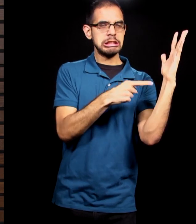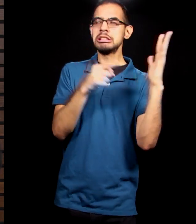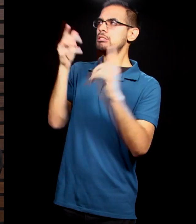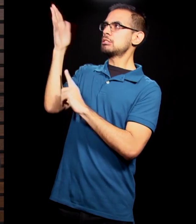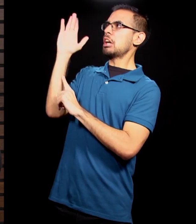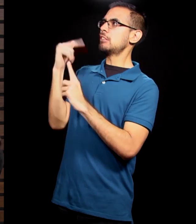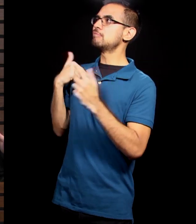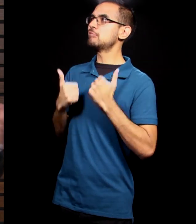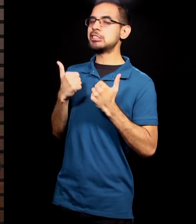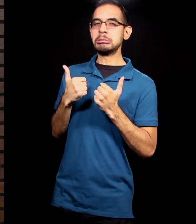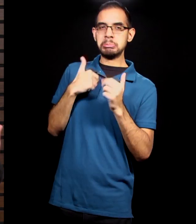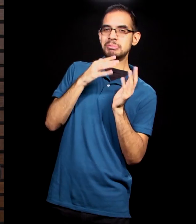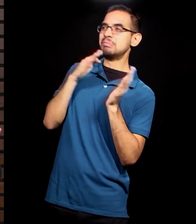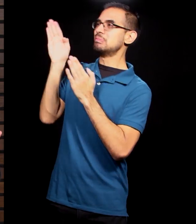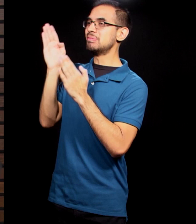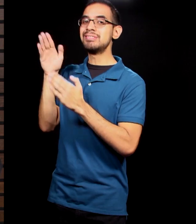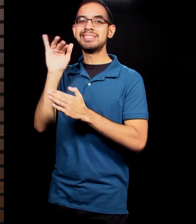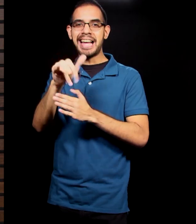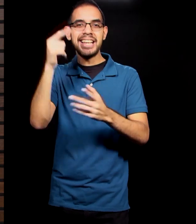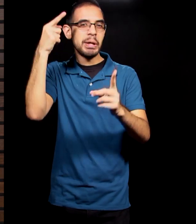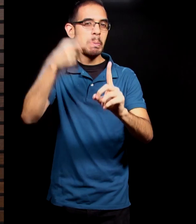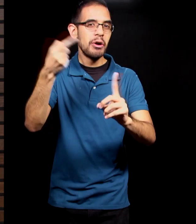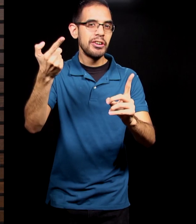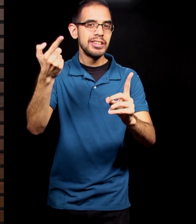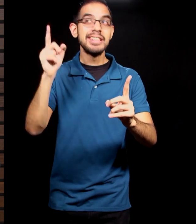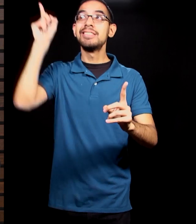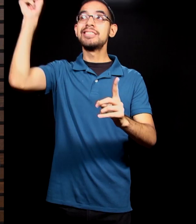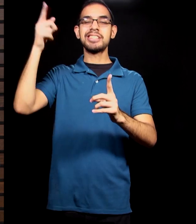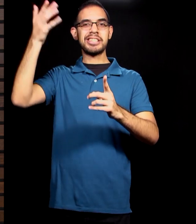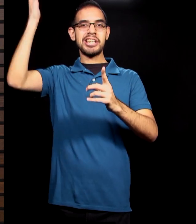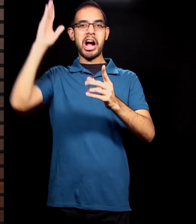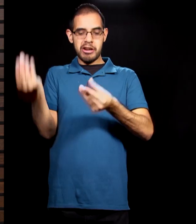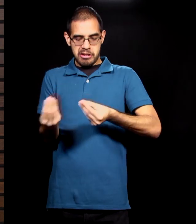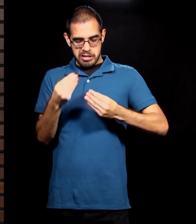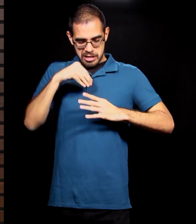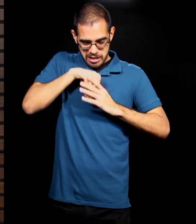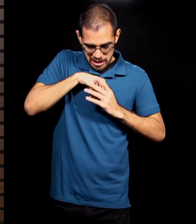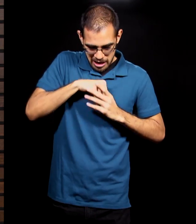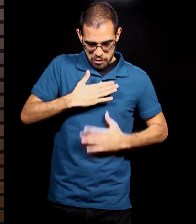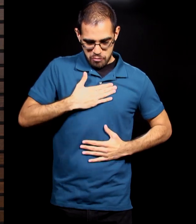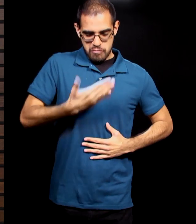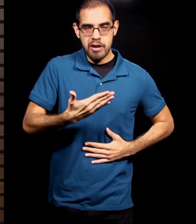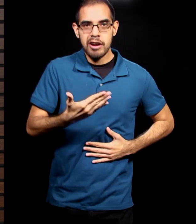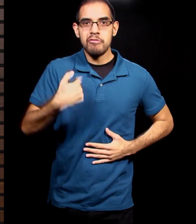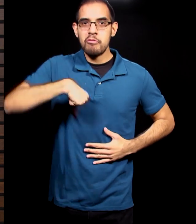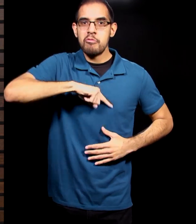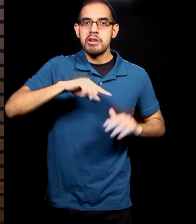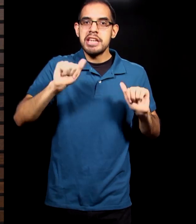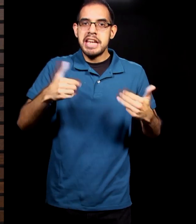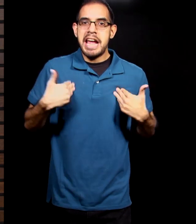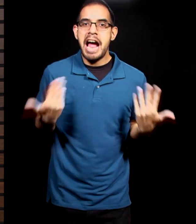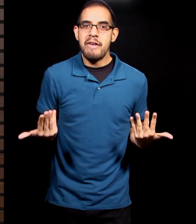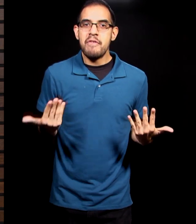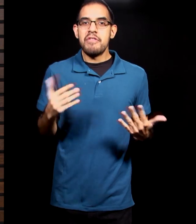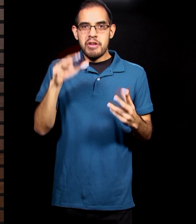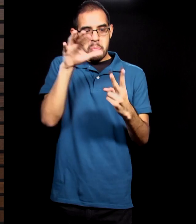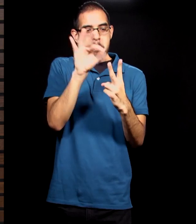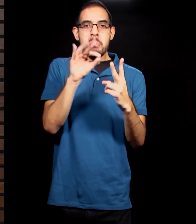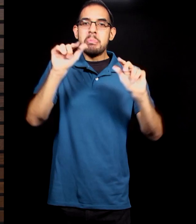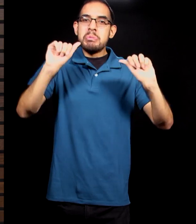sovereignty. He gave us this capacity to choose. And so that's what this tree represents. And so what happens in chapter 3, as we read, is